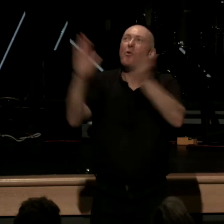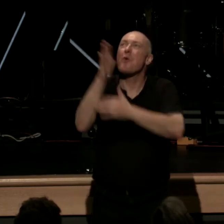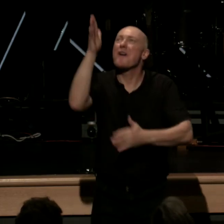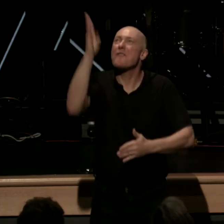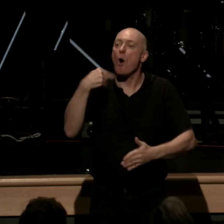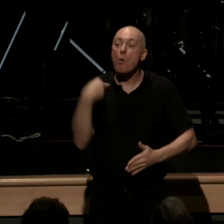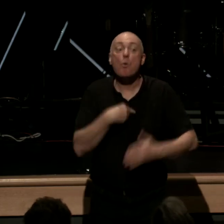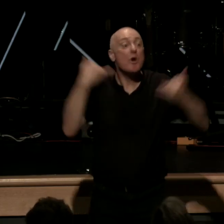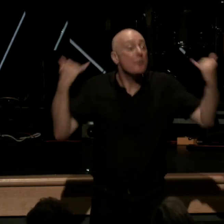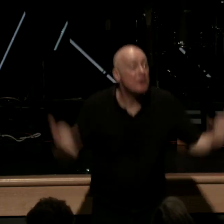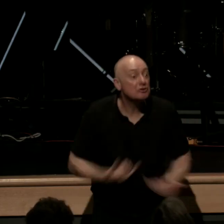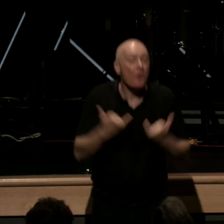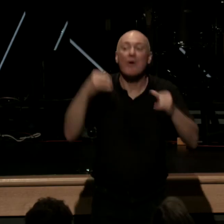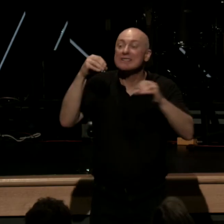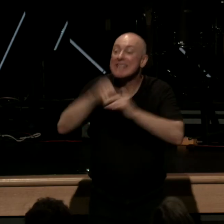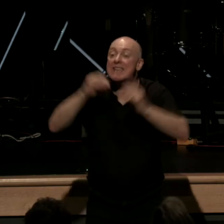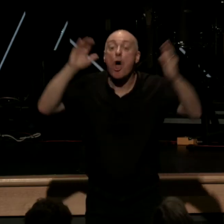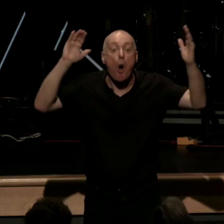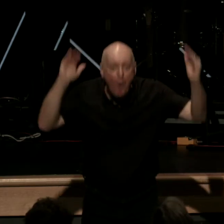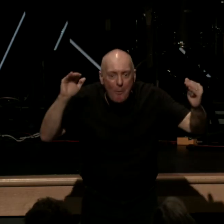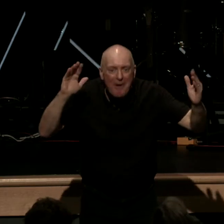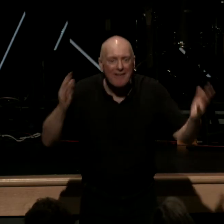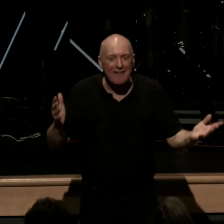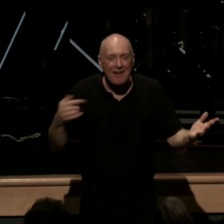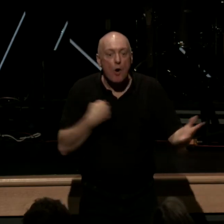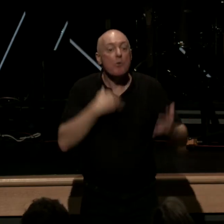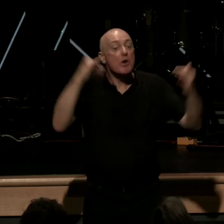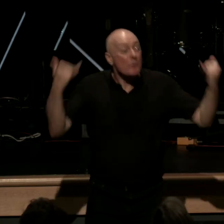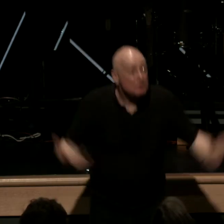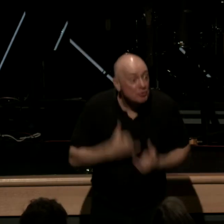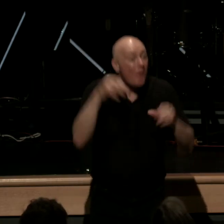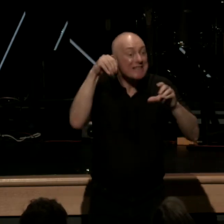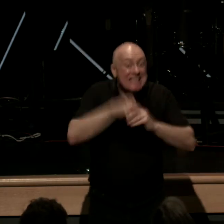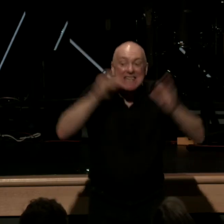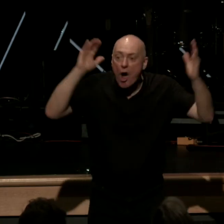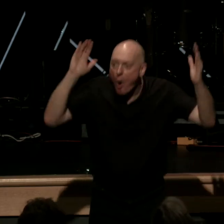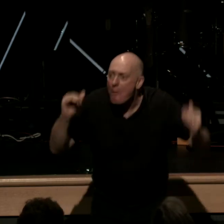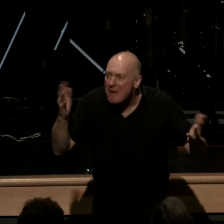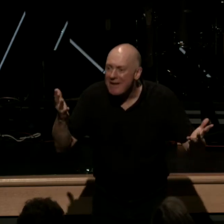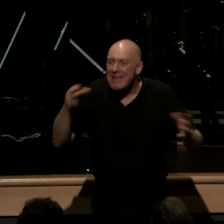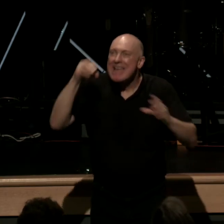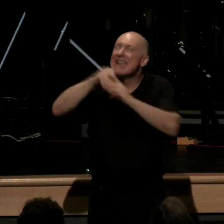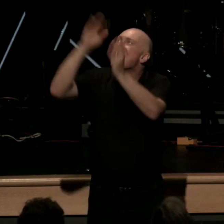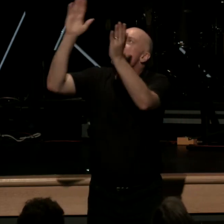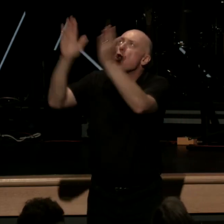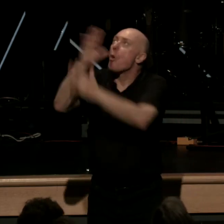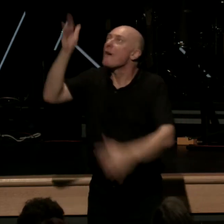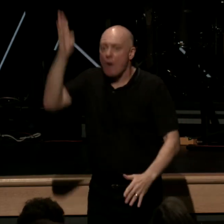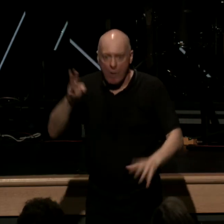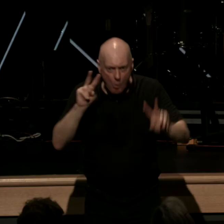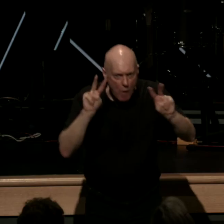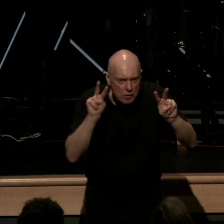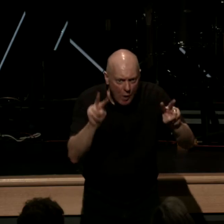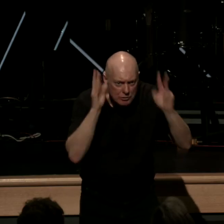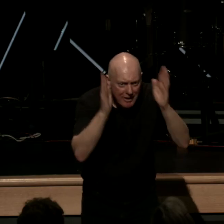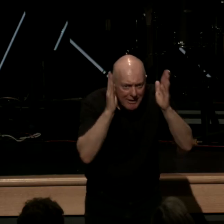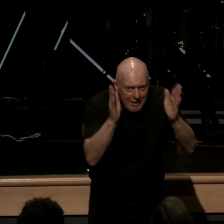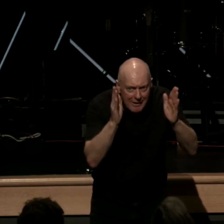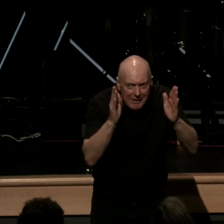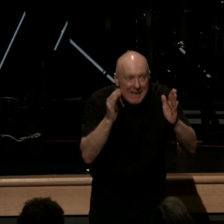in hope we rejoice in hope in the glory of God watch this loved ones where there's true faith there's true grace